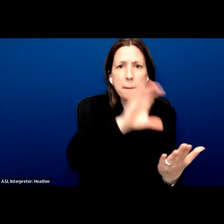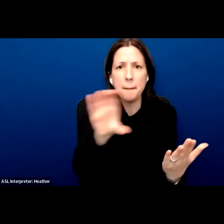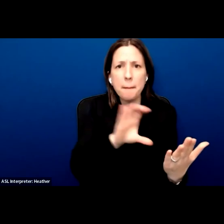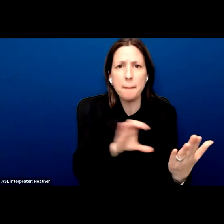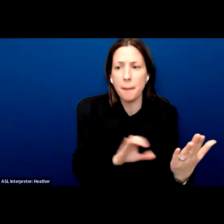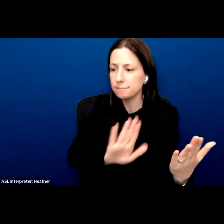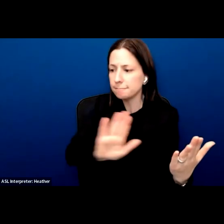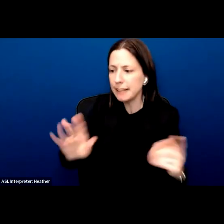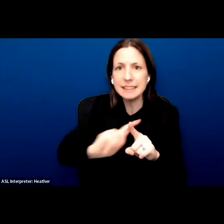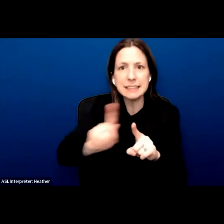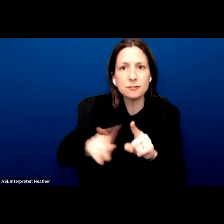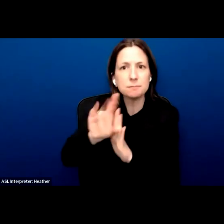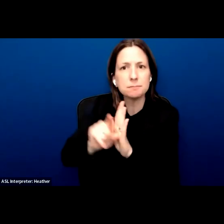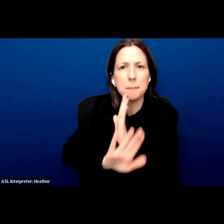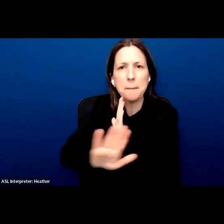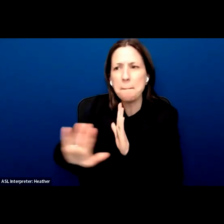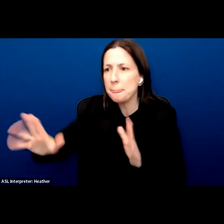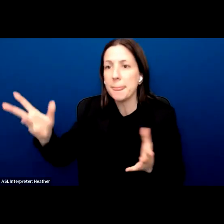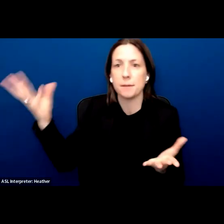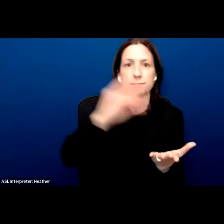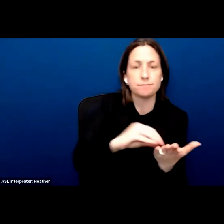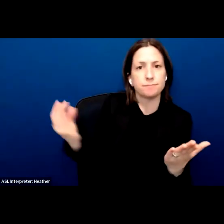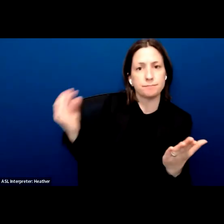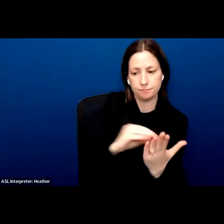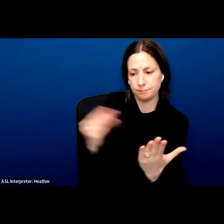imperative to care for others.